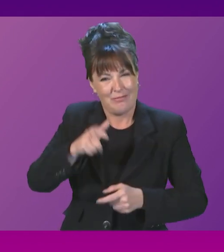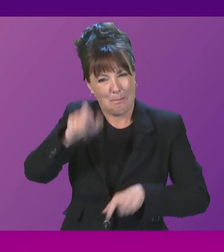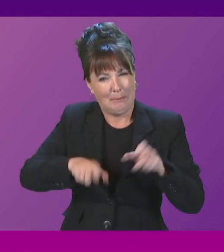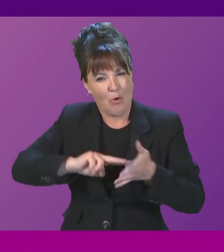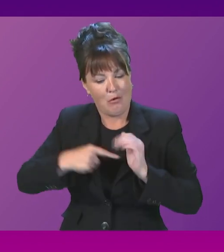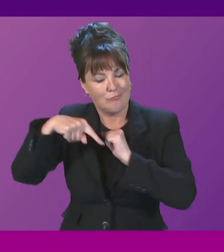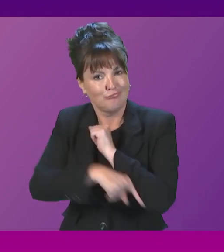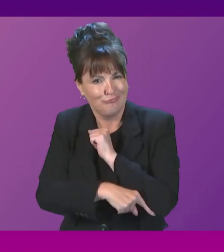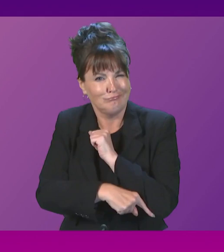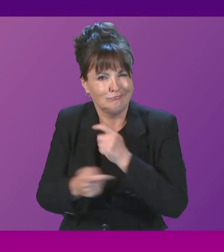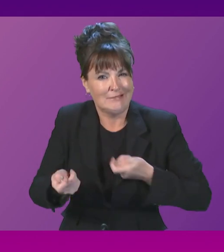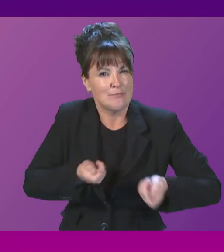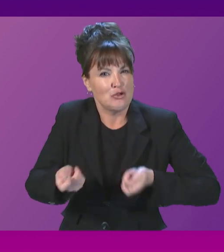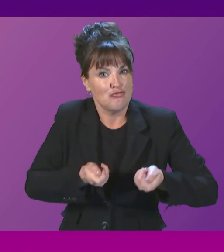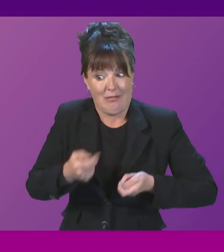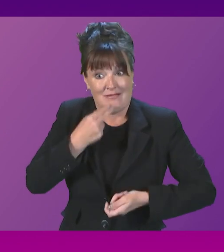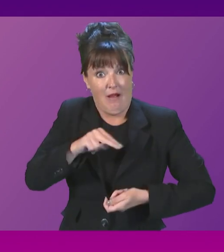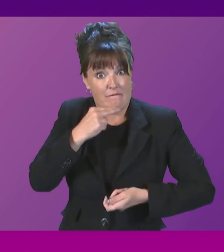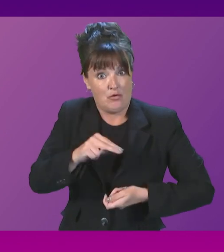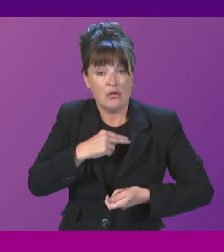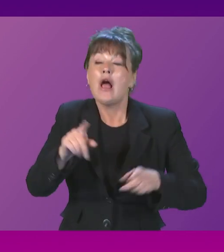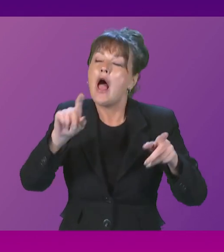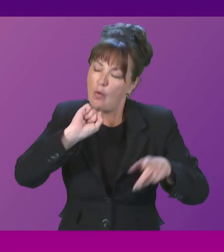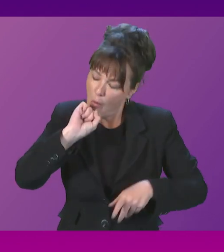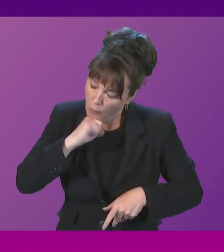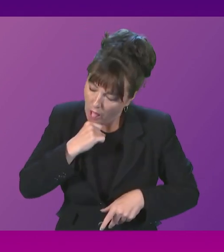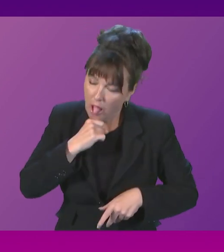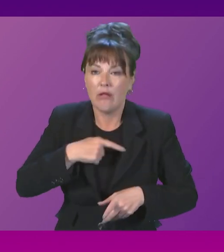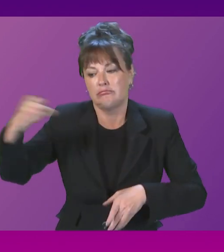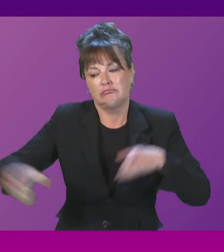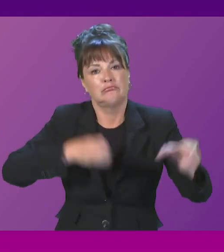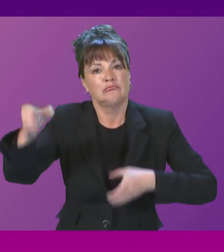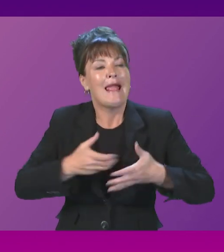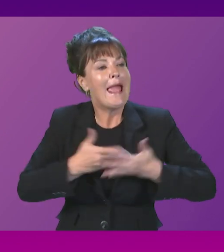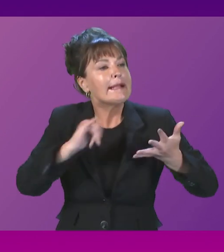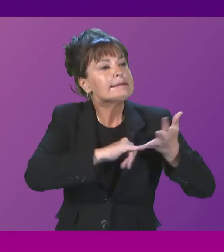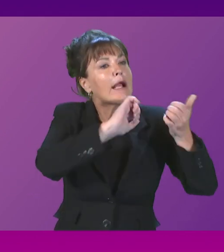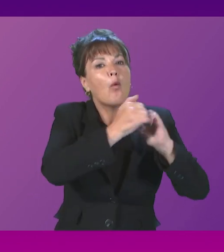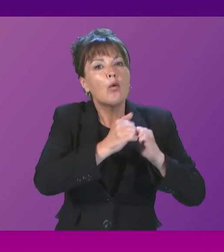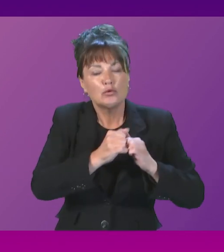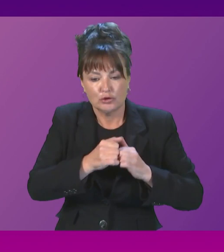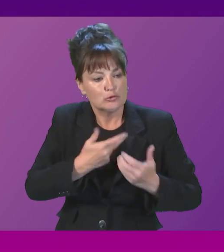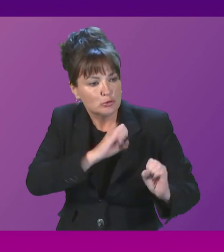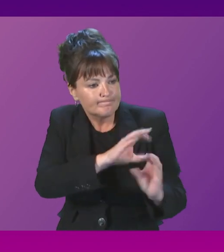engaging with all relevant stakeholders, including, of course, Jackie Dunbar as the constituency MSP, and he will continue to update all elected